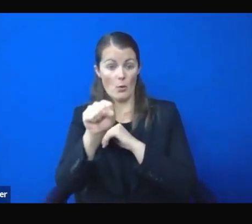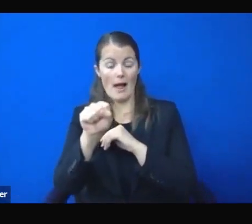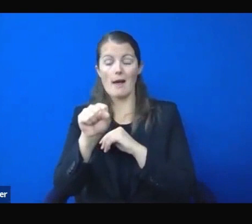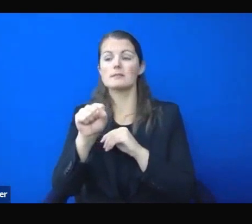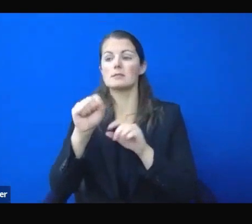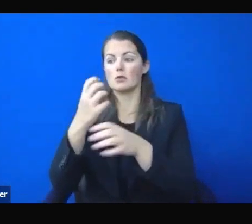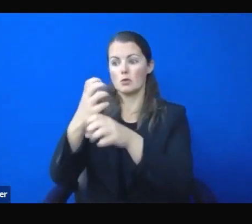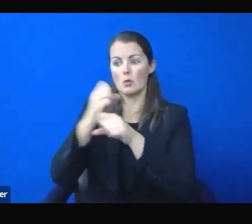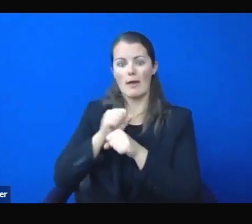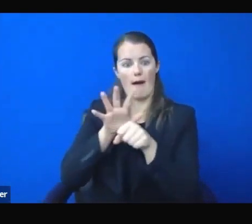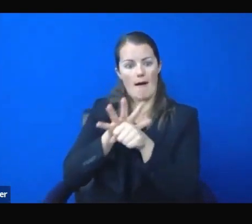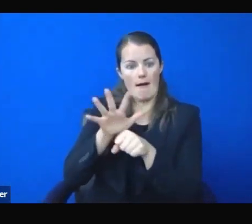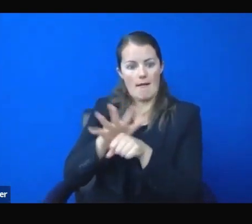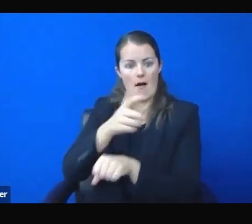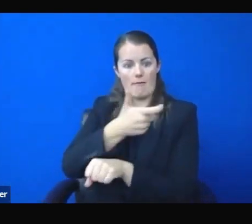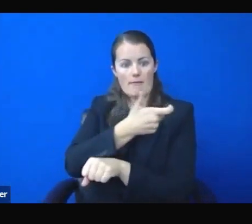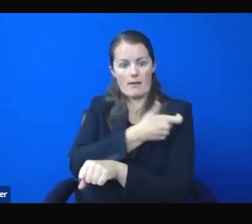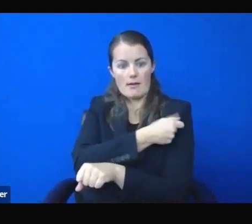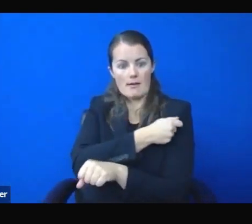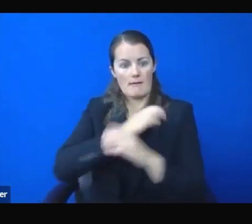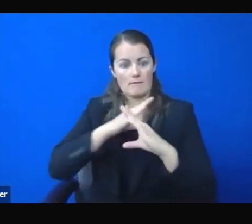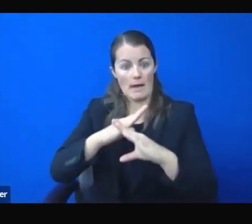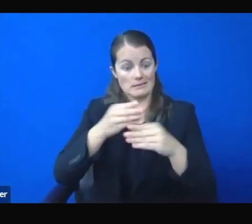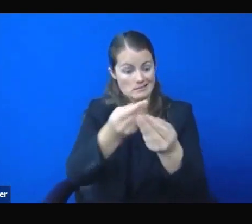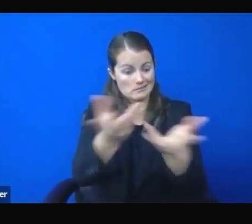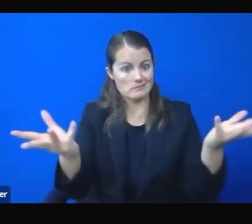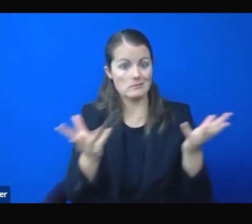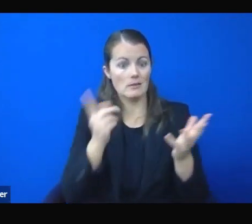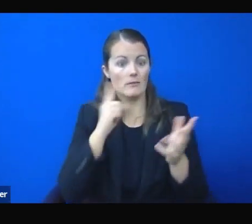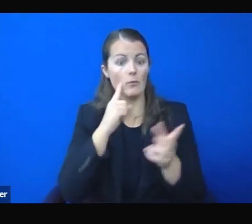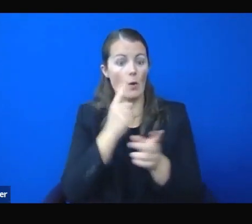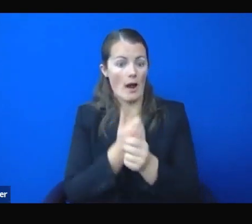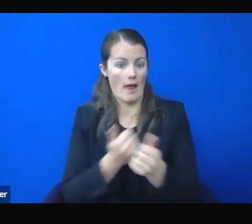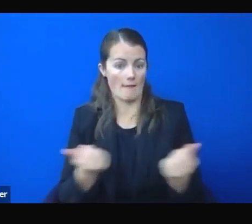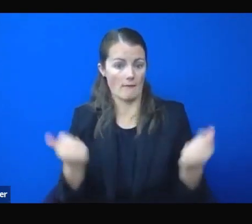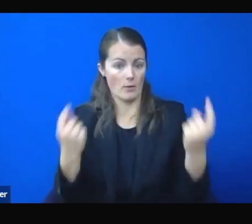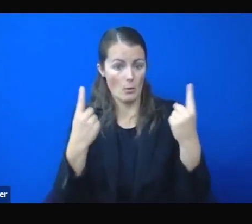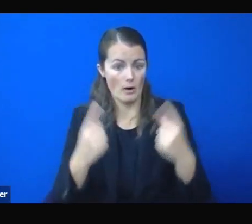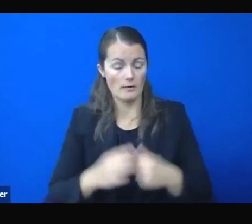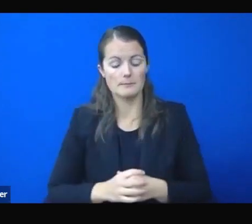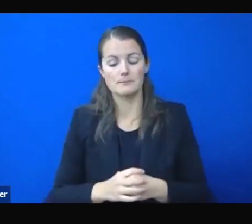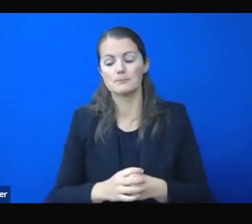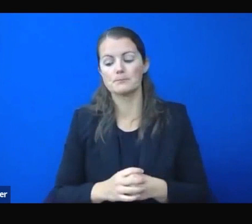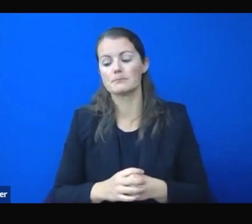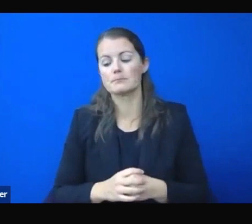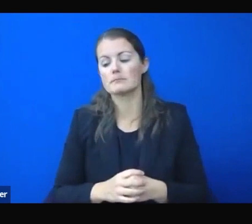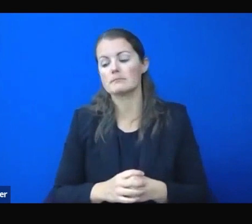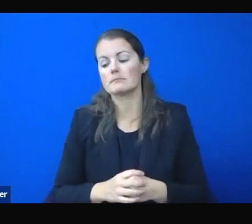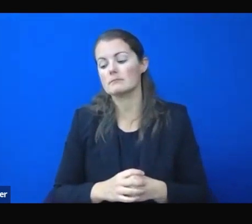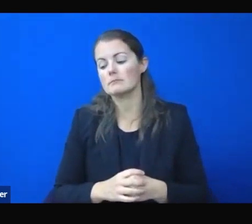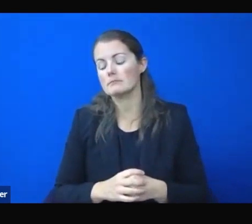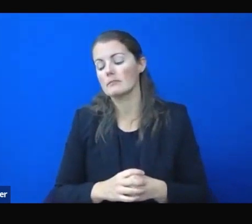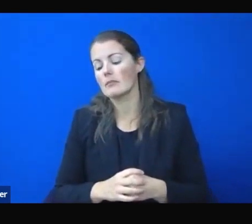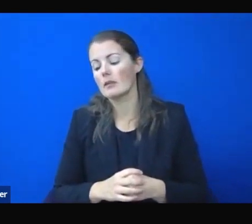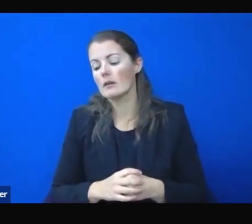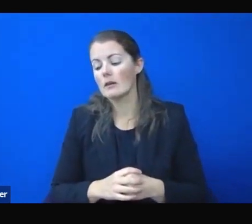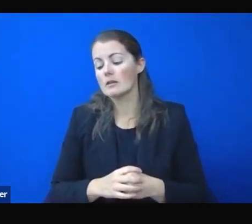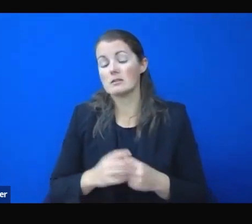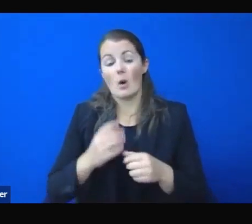can along the way. There's hope that this week the FDA is looking at Moderna, which is going to be more vaccines that they're going to be providing. And we would